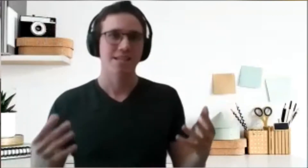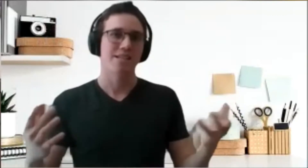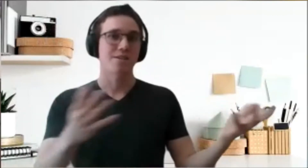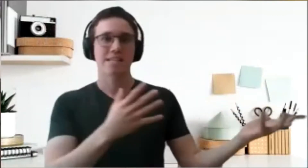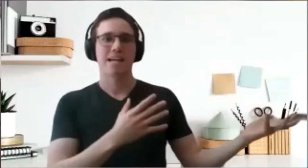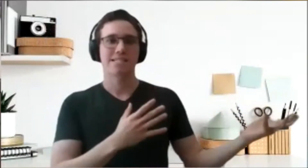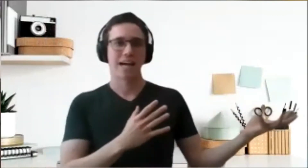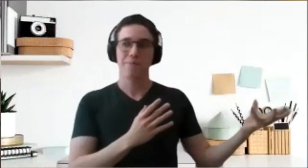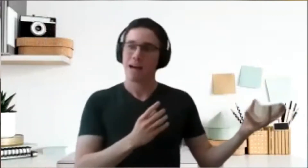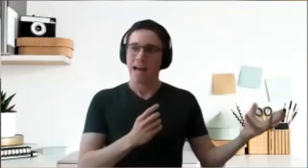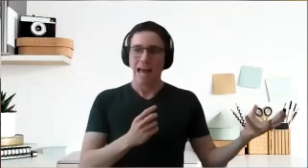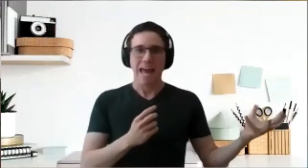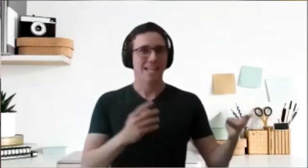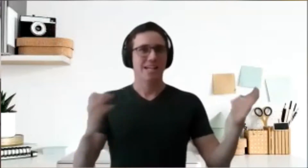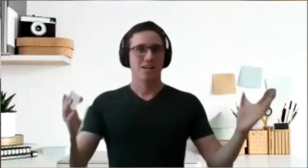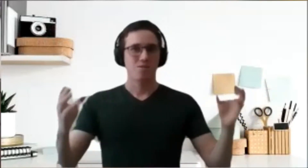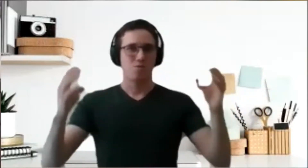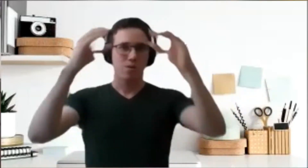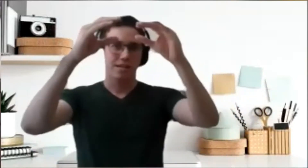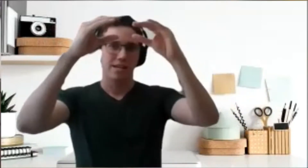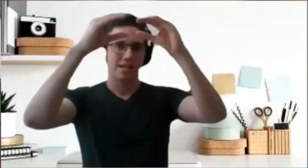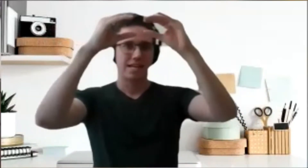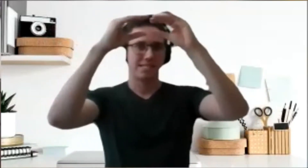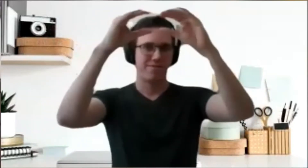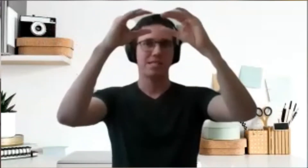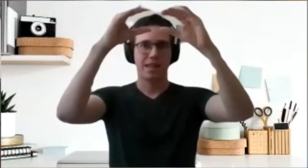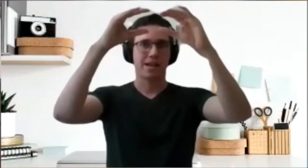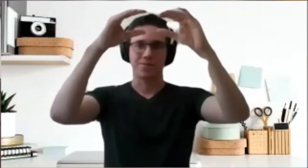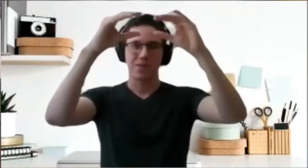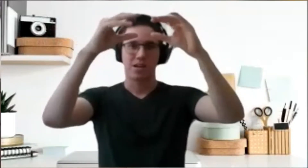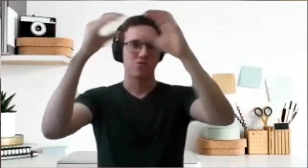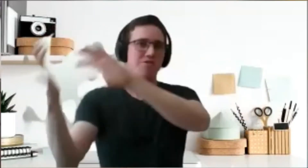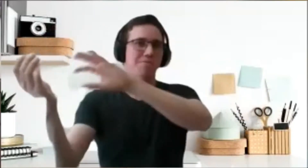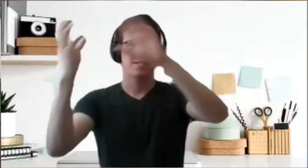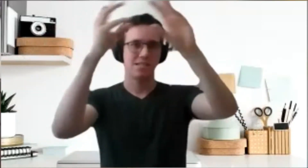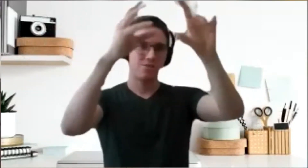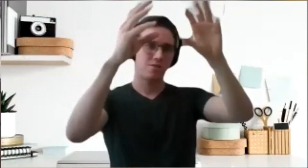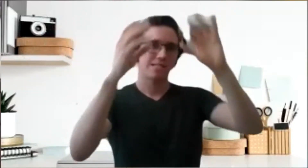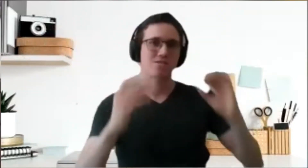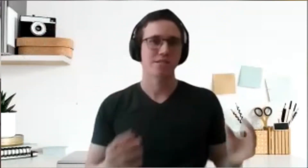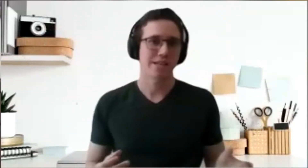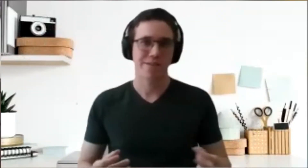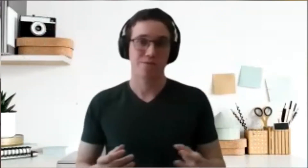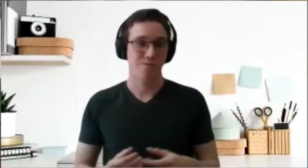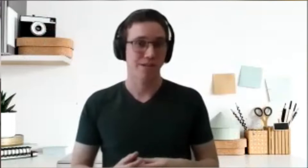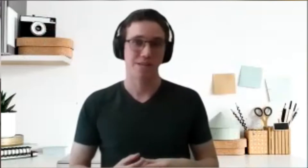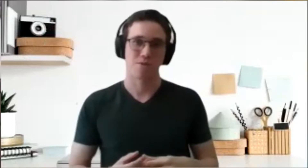clear than last time and they are work is the first thing. Toastmasters does not interfere with work anymore.